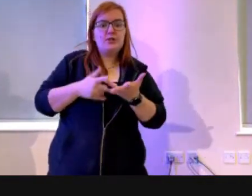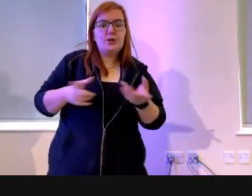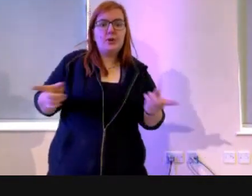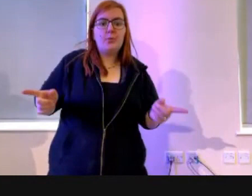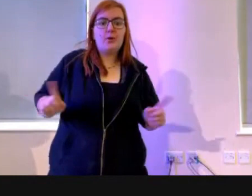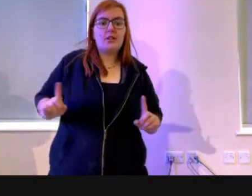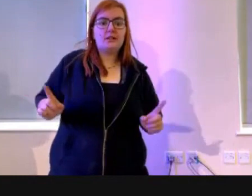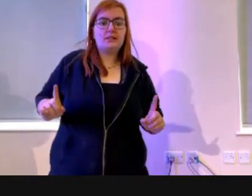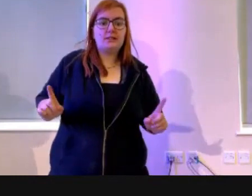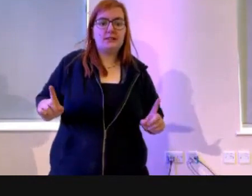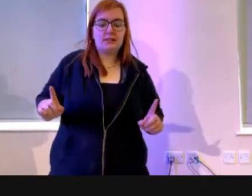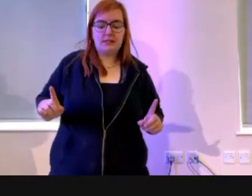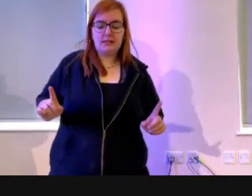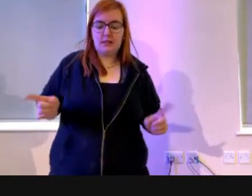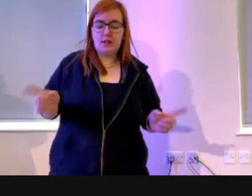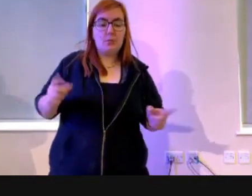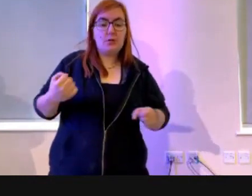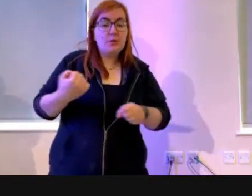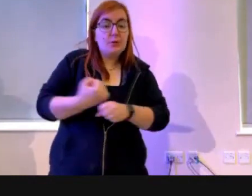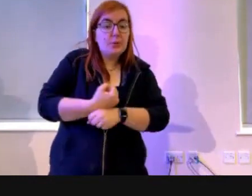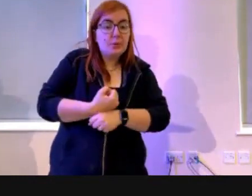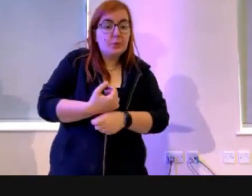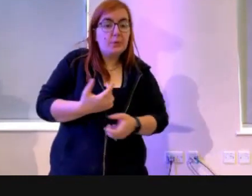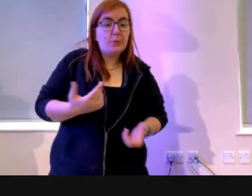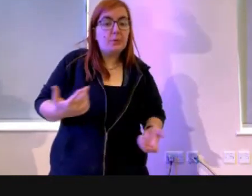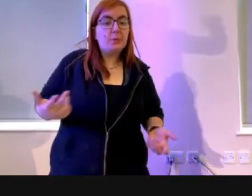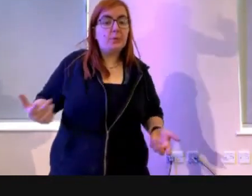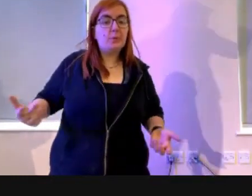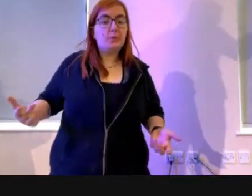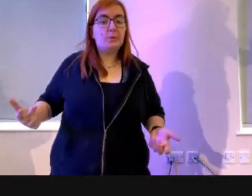about it? See, the one thing I like about this list